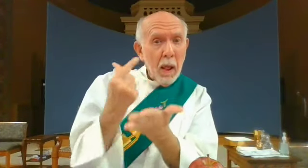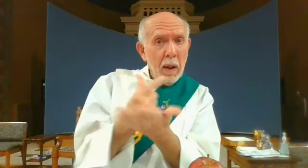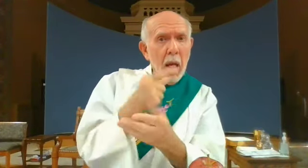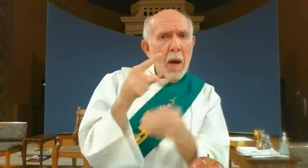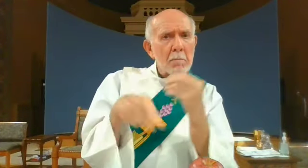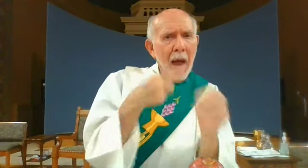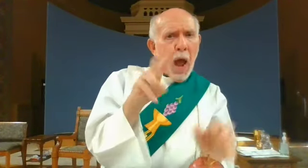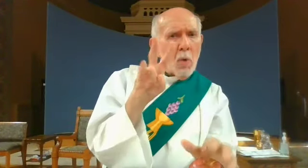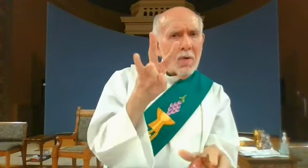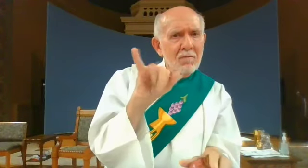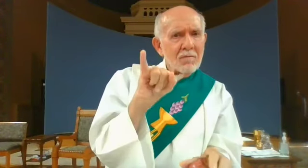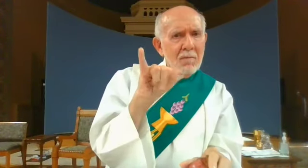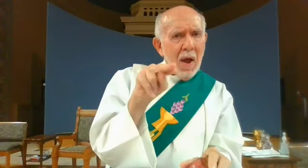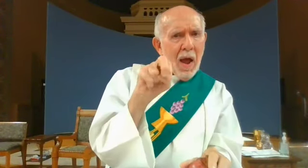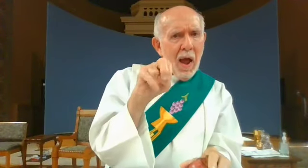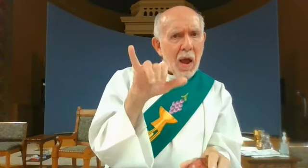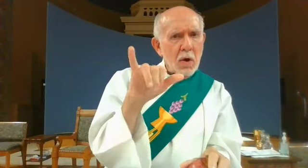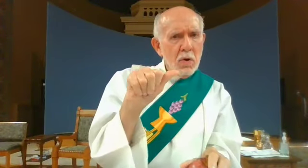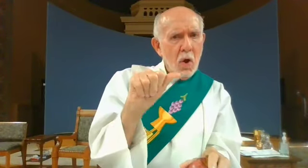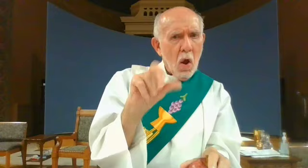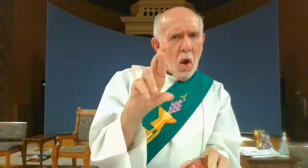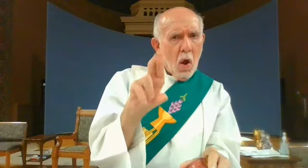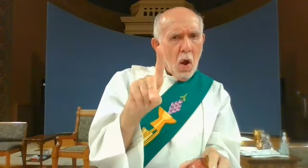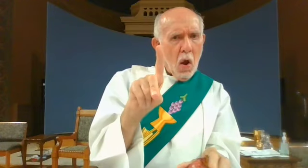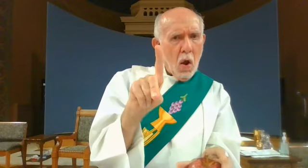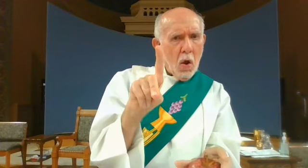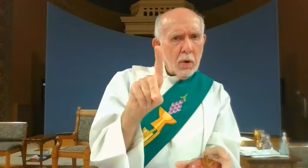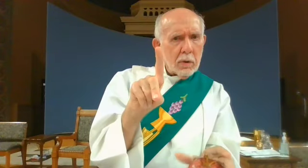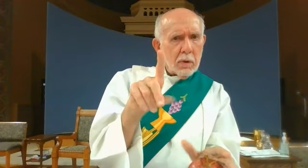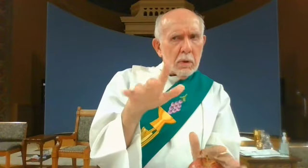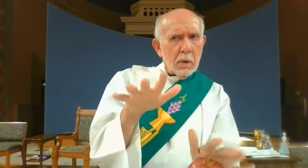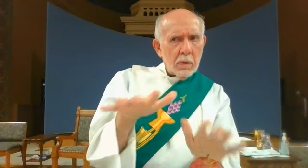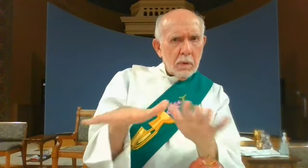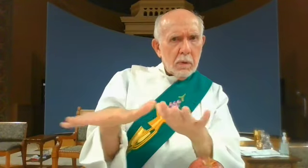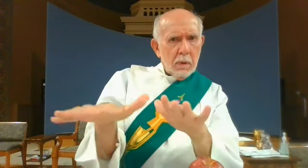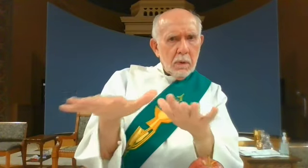so the first reading in the gospel talk about the vineyard